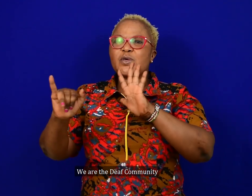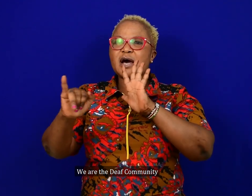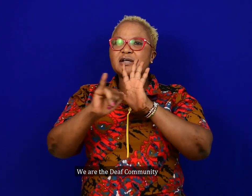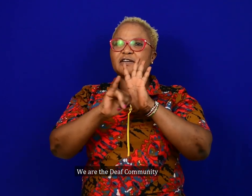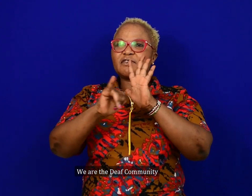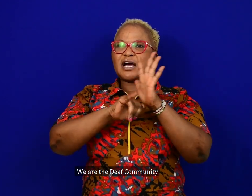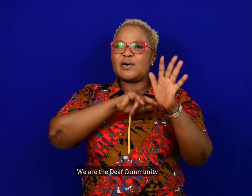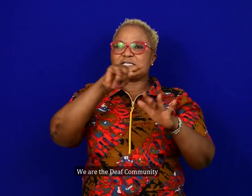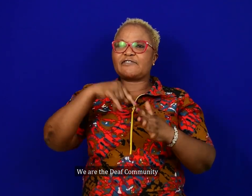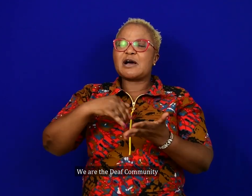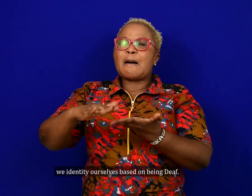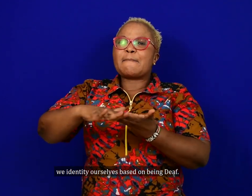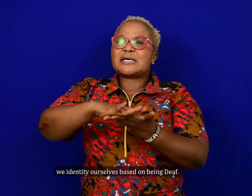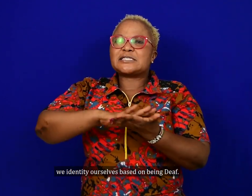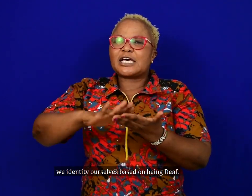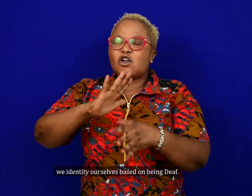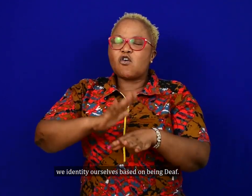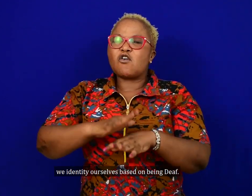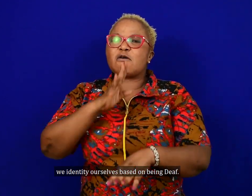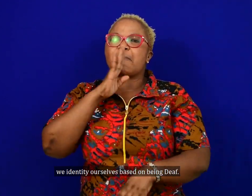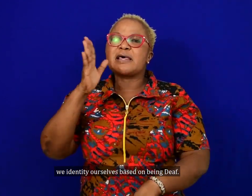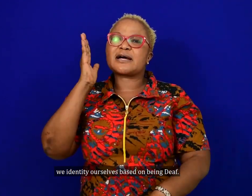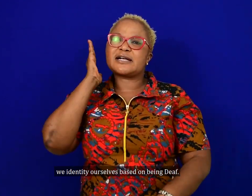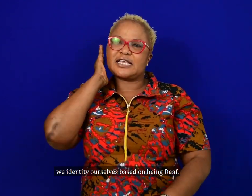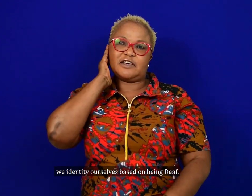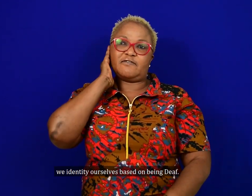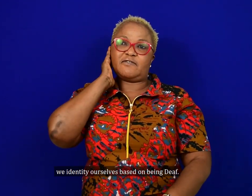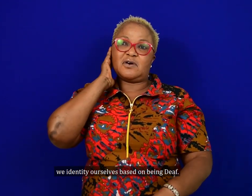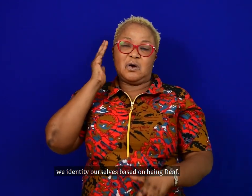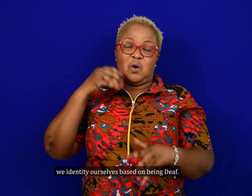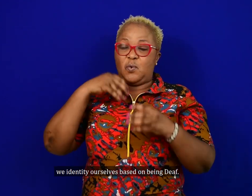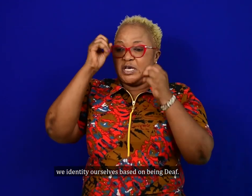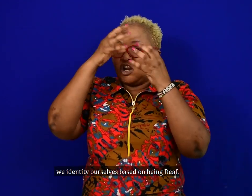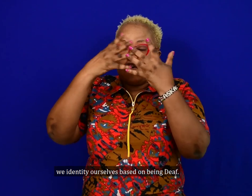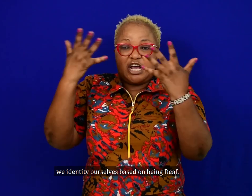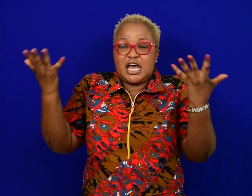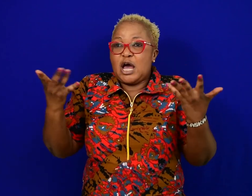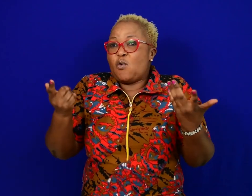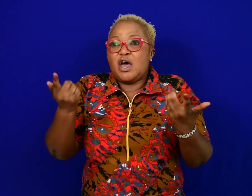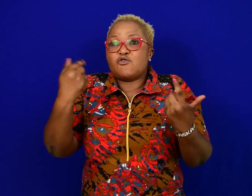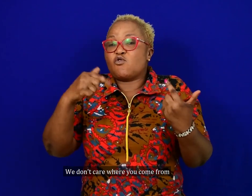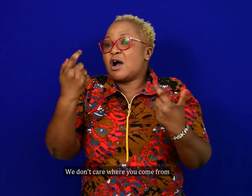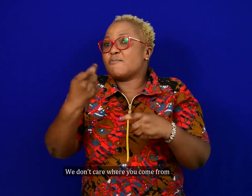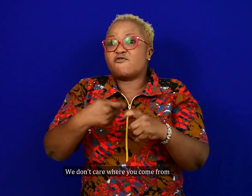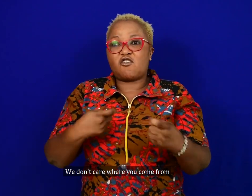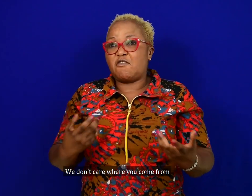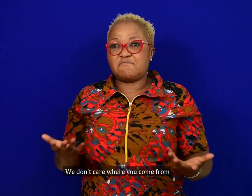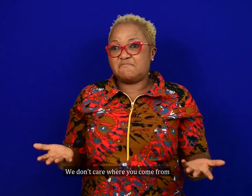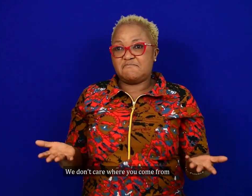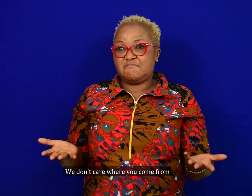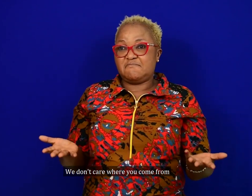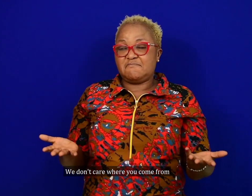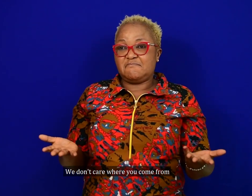deaf community, and we identify ourselves based on being deaf. We don't care where you come from.